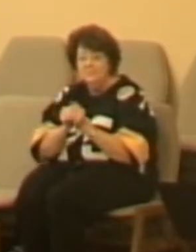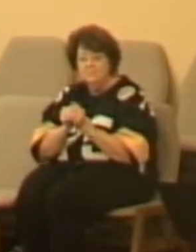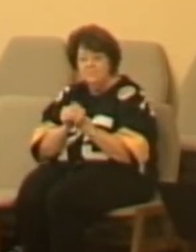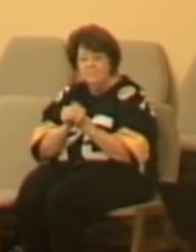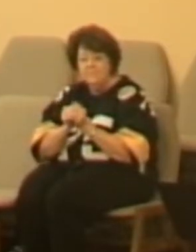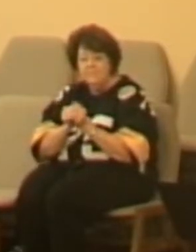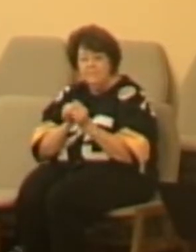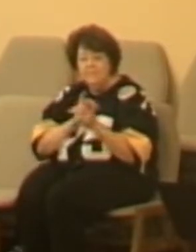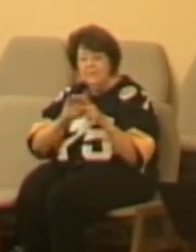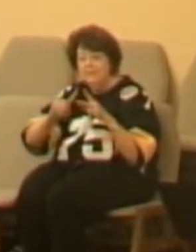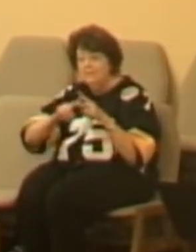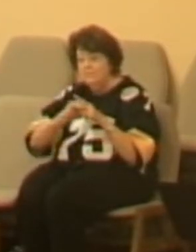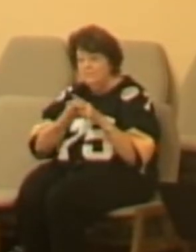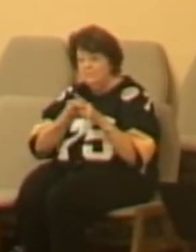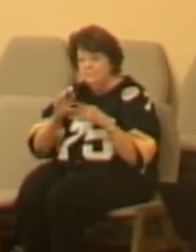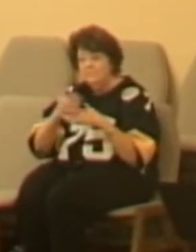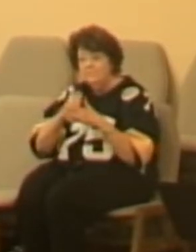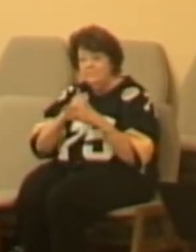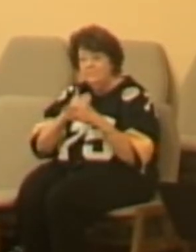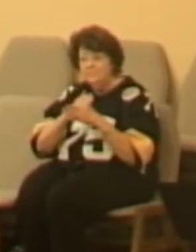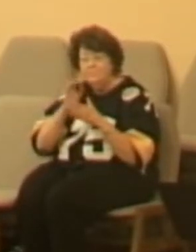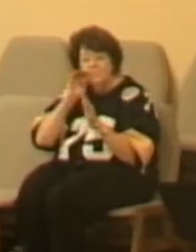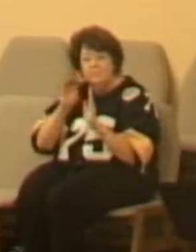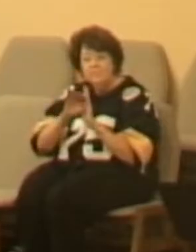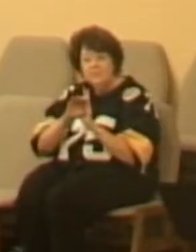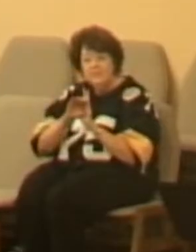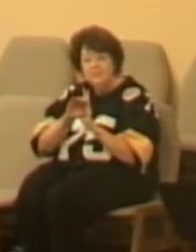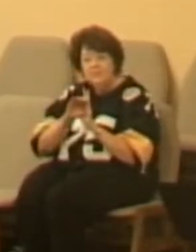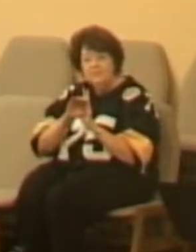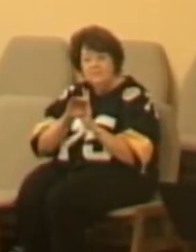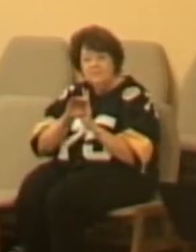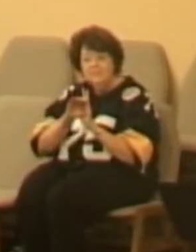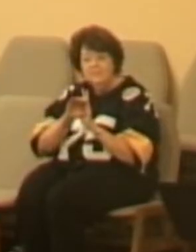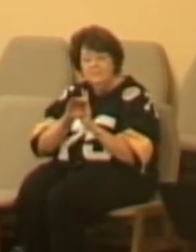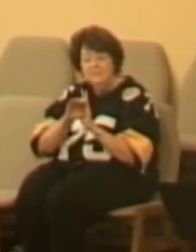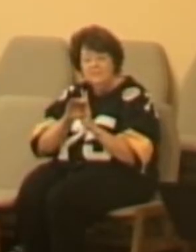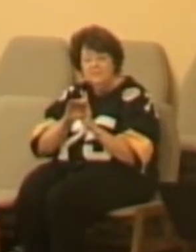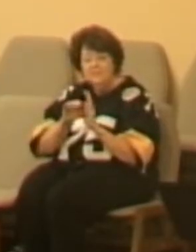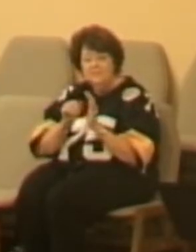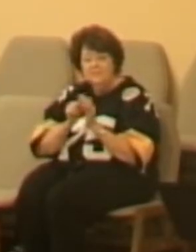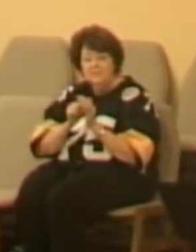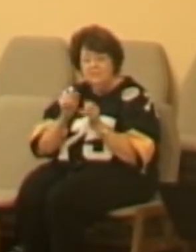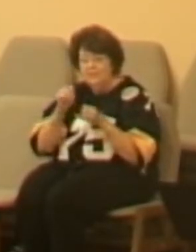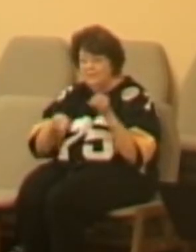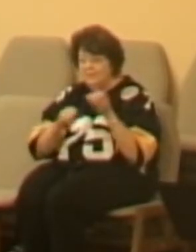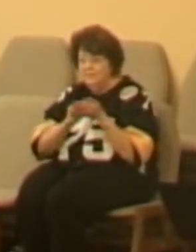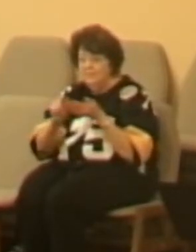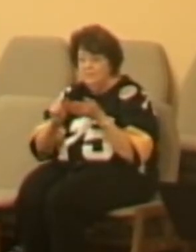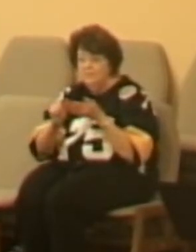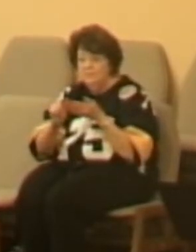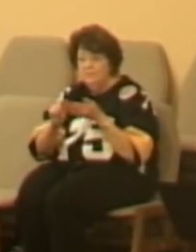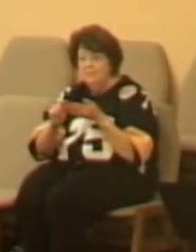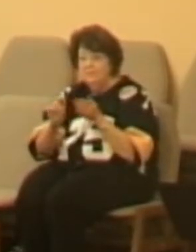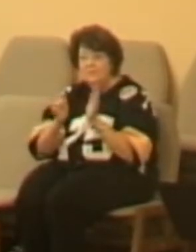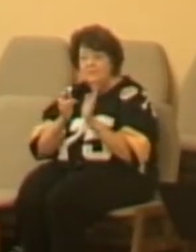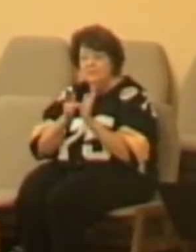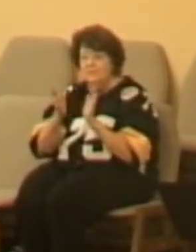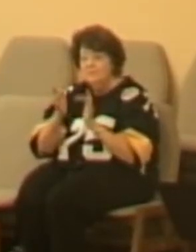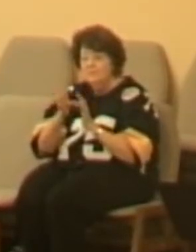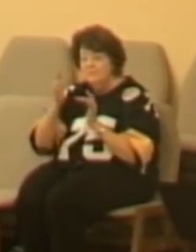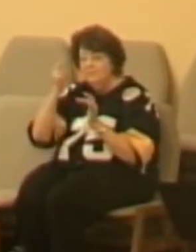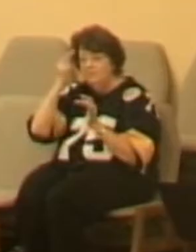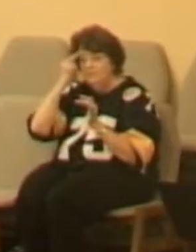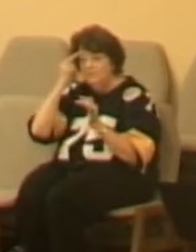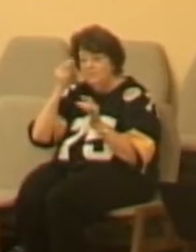share an image last week that has just been working with me this coming week. It occurs to me that what Jesus knows that we don't